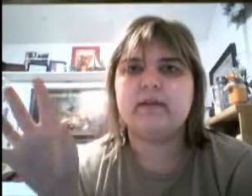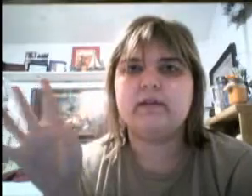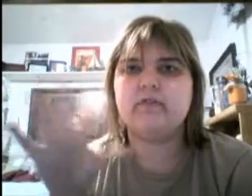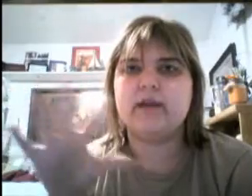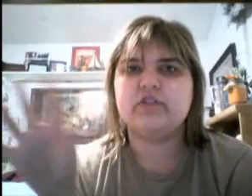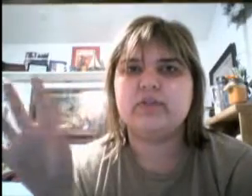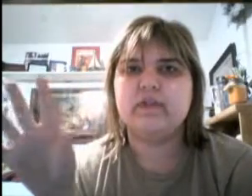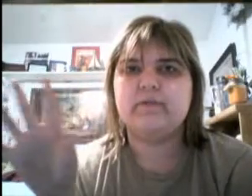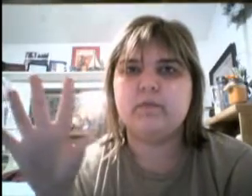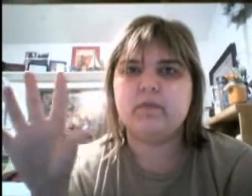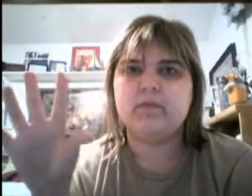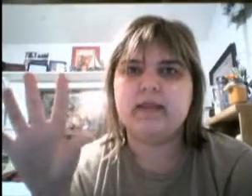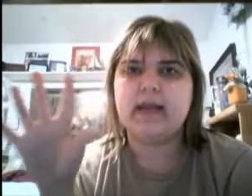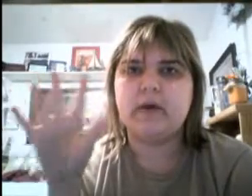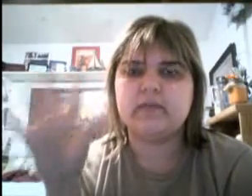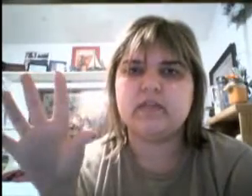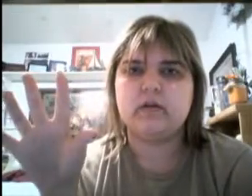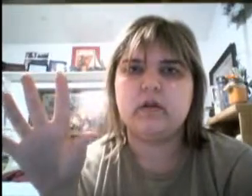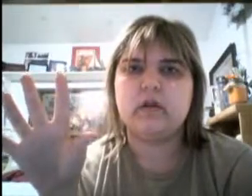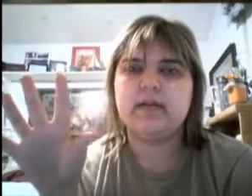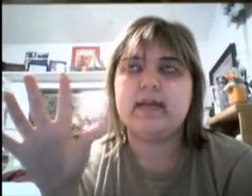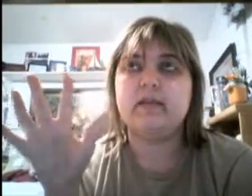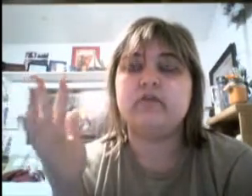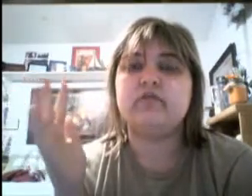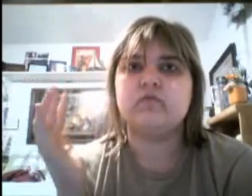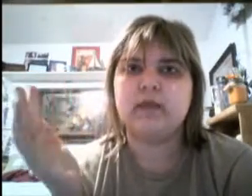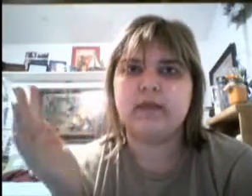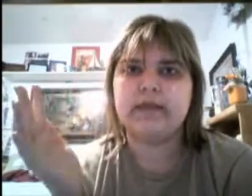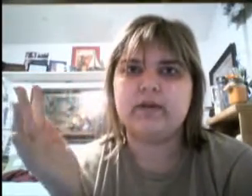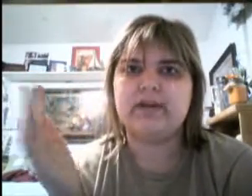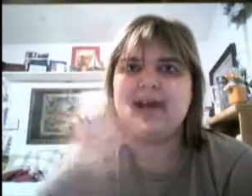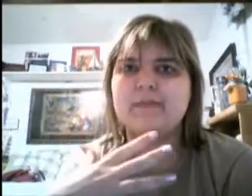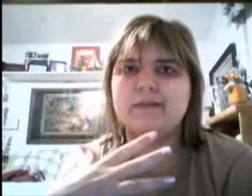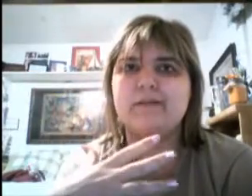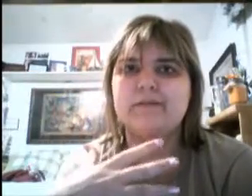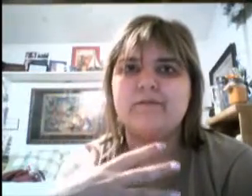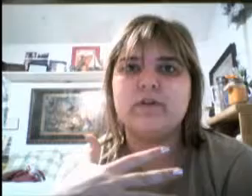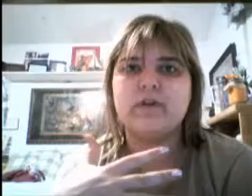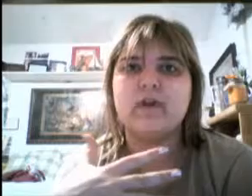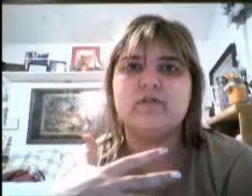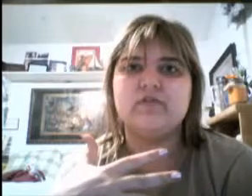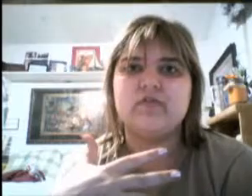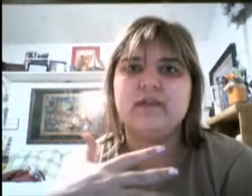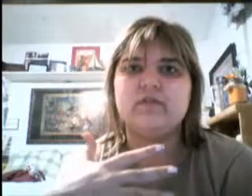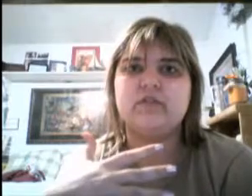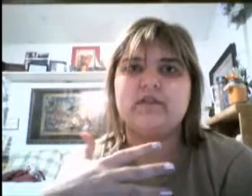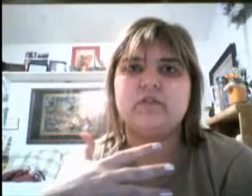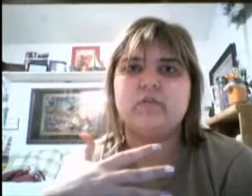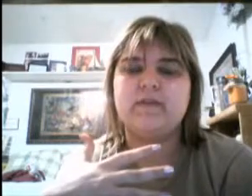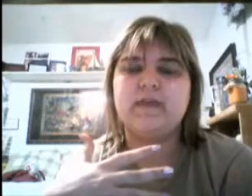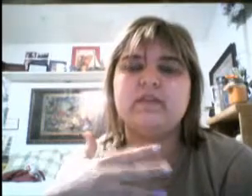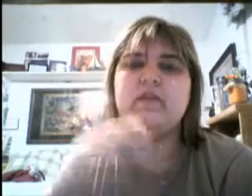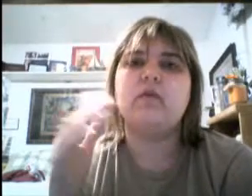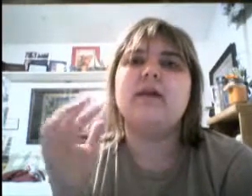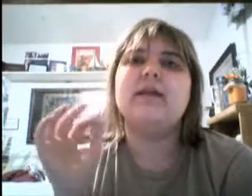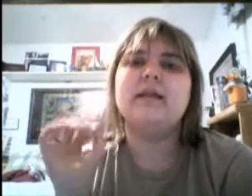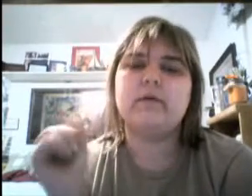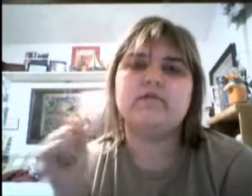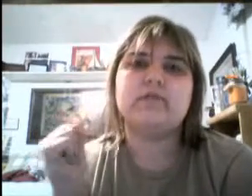the direction of the movie, how it's gonna look, and it looked really good. And I've been looking forward to Doctor Strange as a movie, so that was